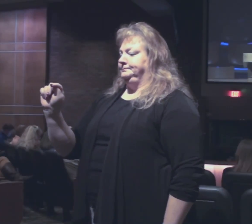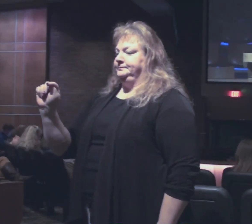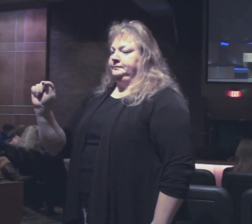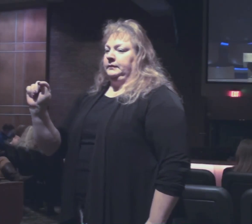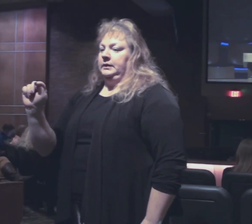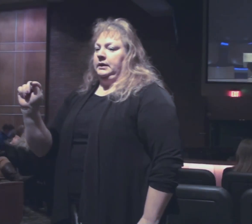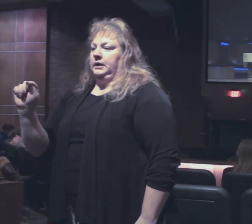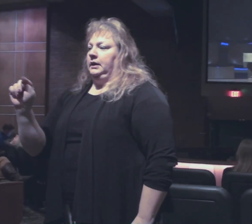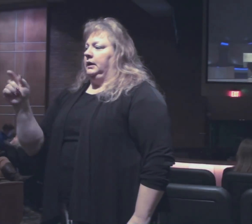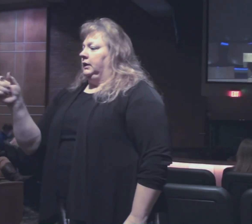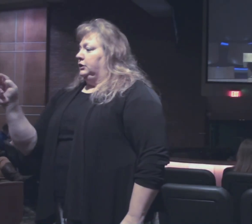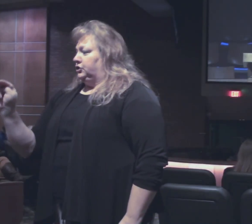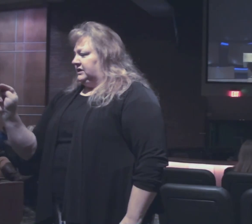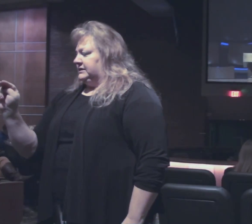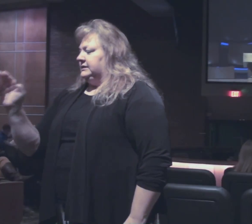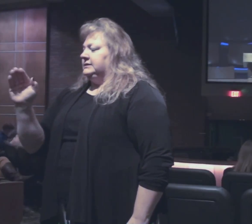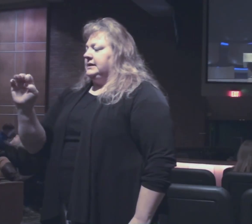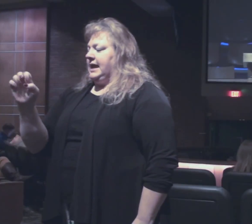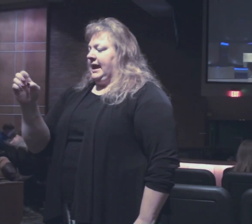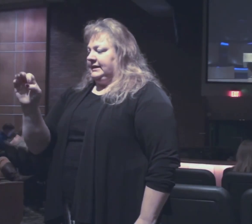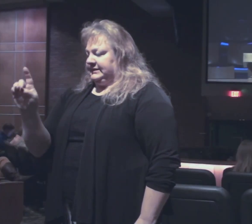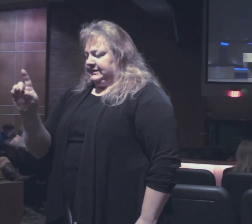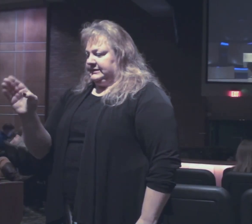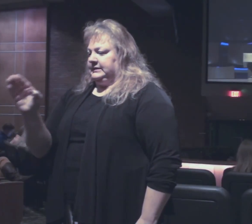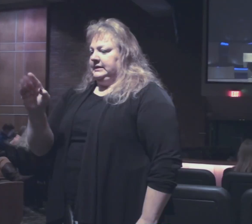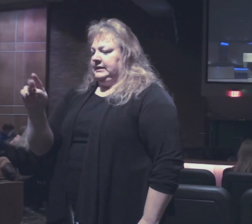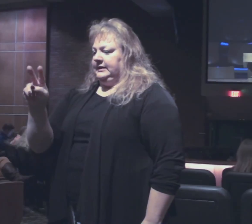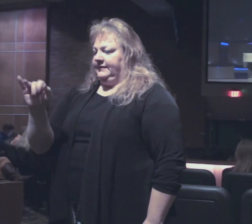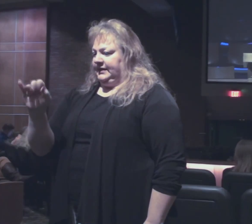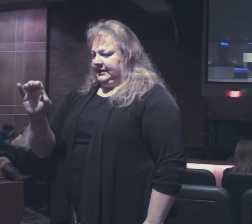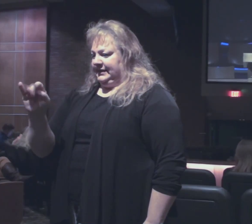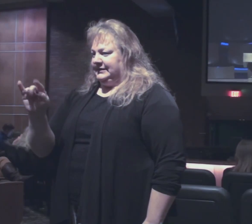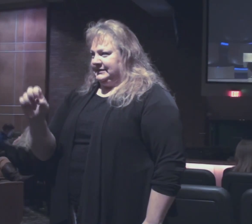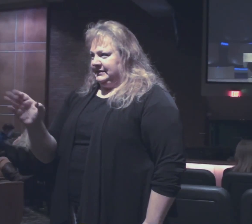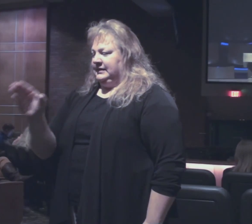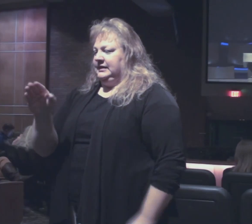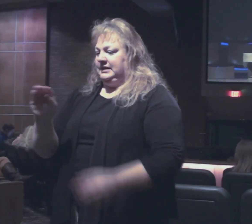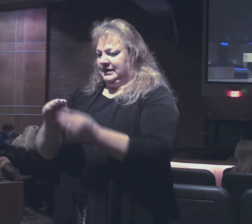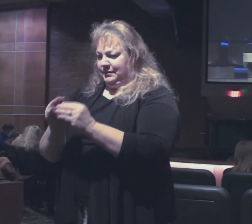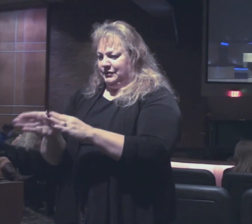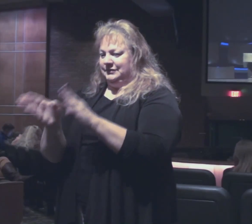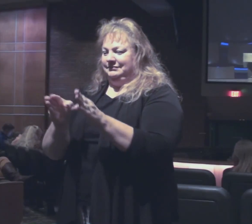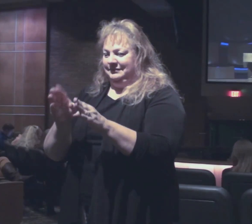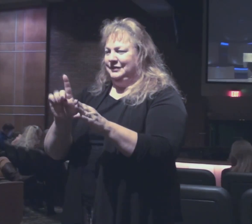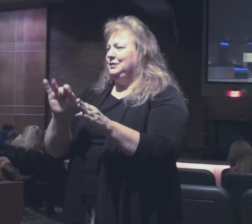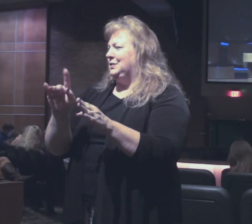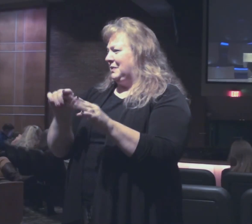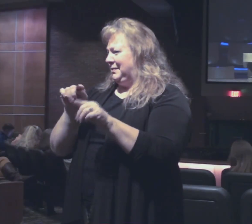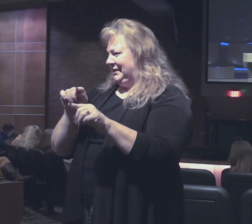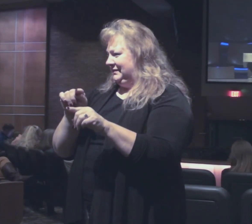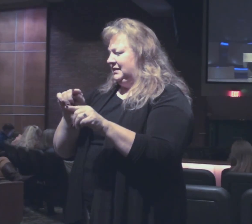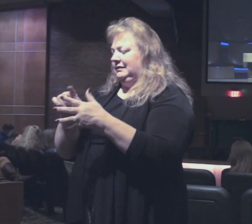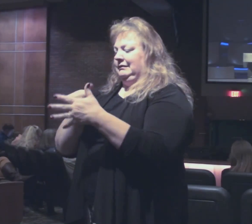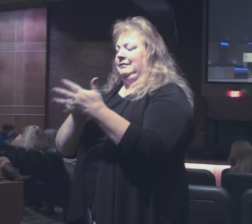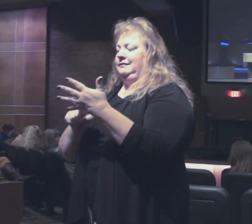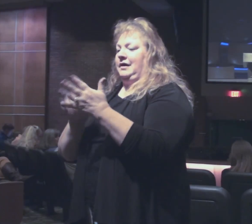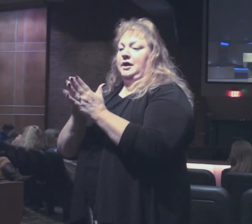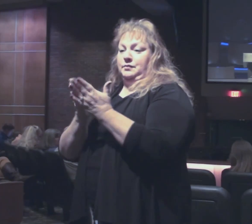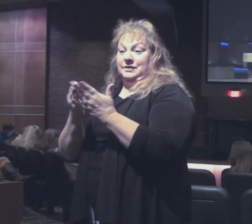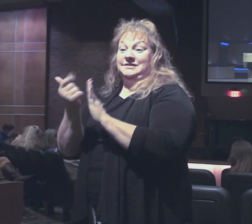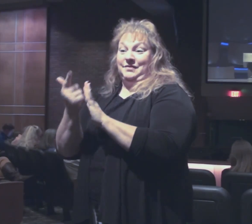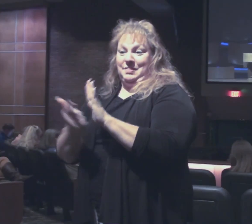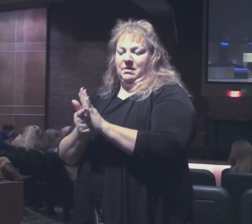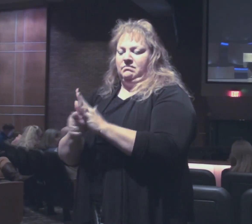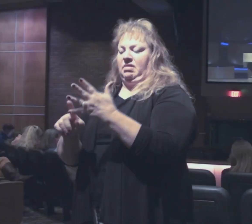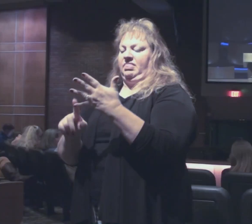Genesis, Exodus, Leviticus, Numbers, Deuteronomy. The five books of the Law